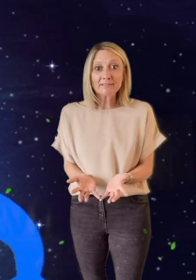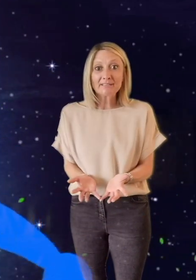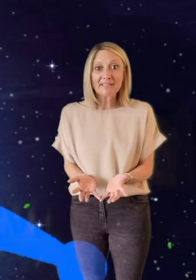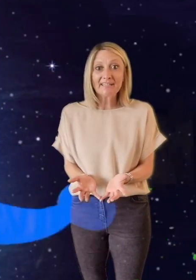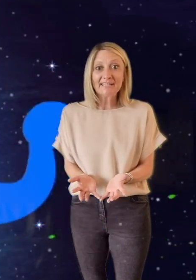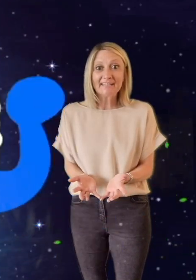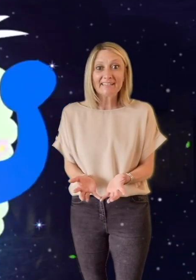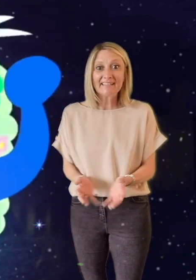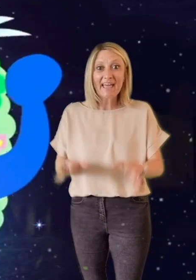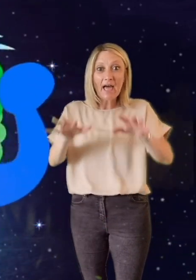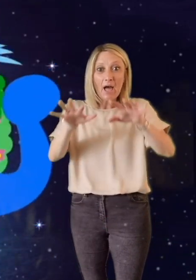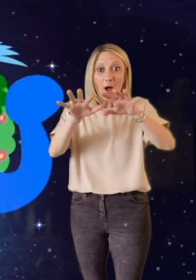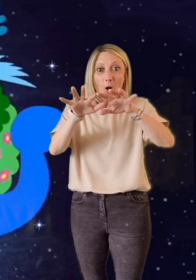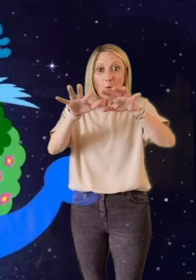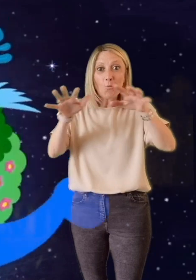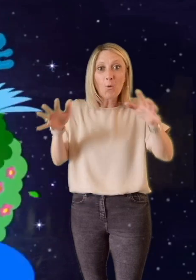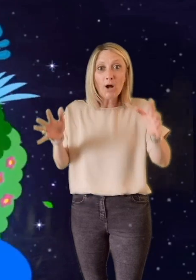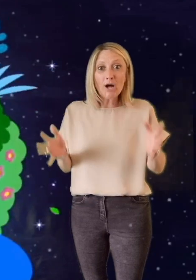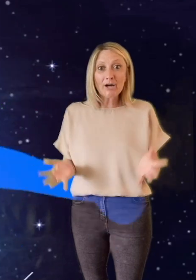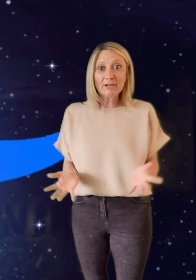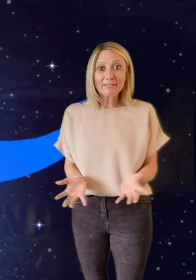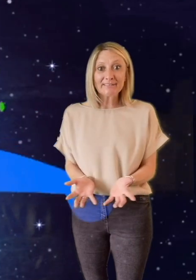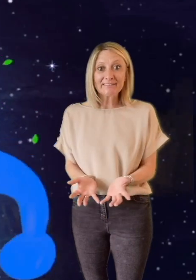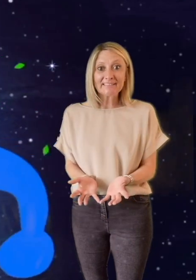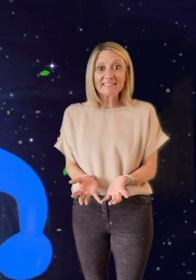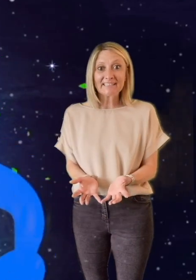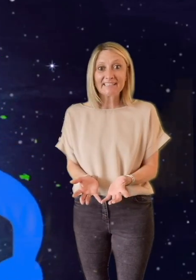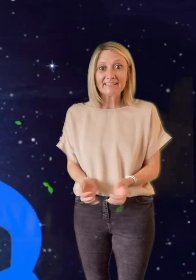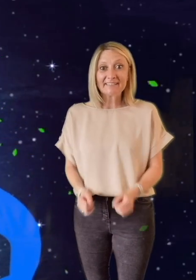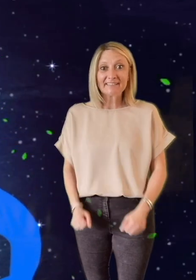world